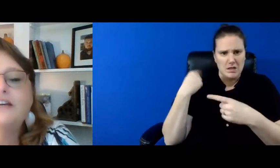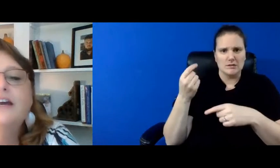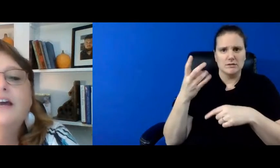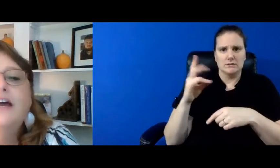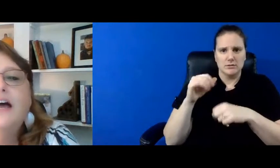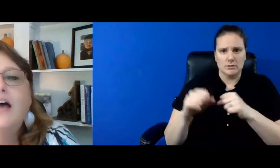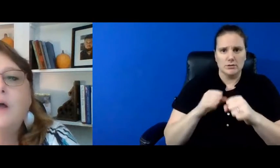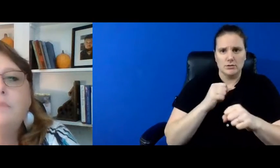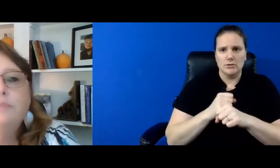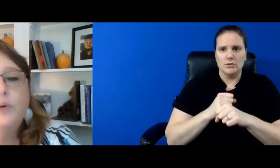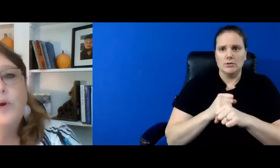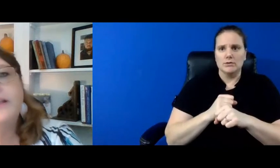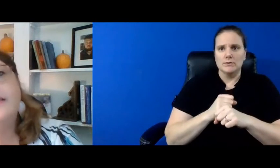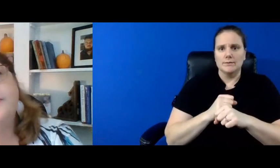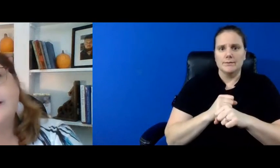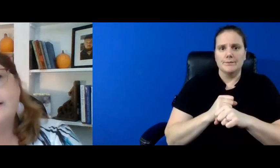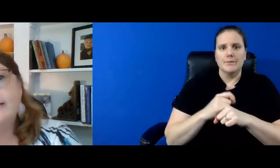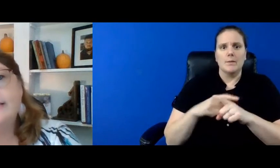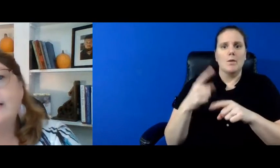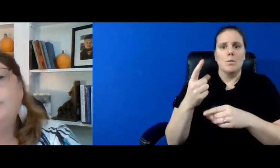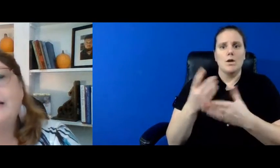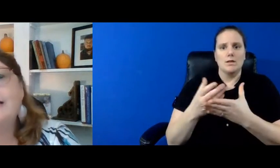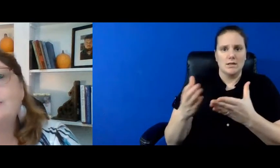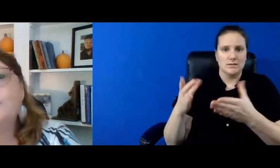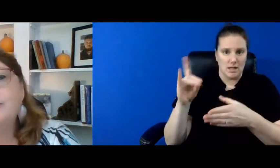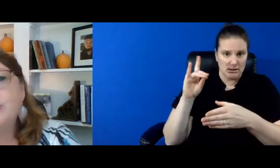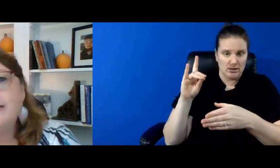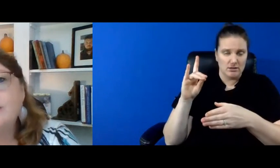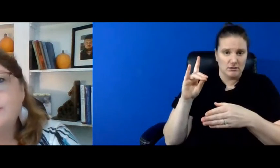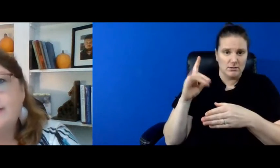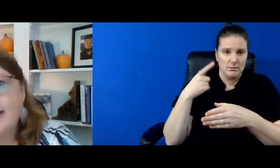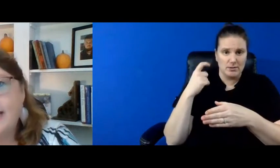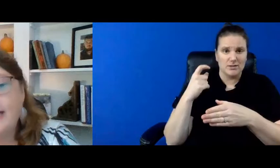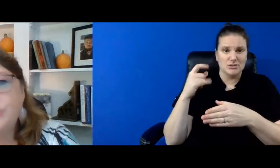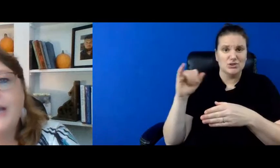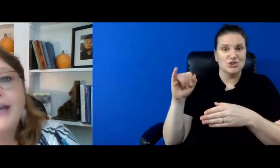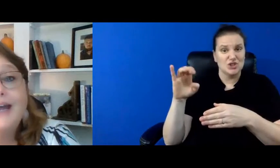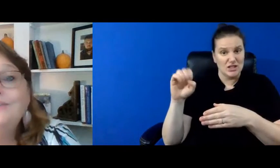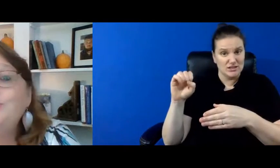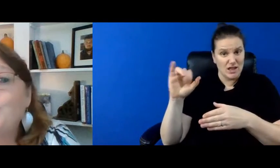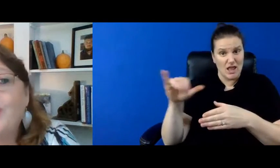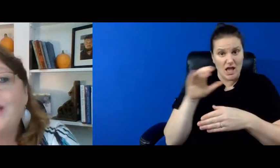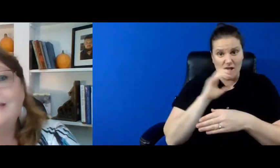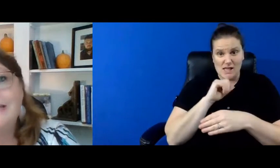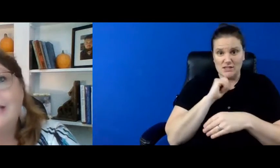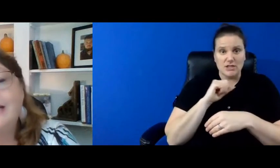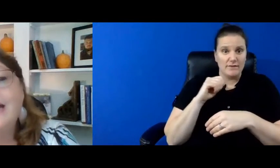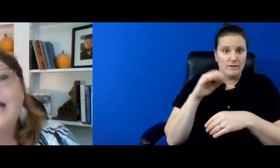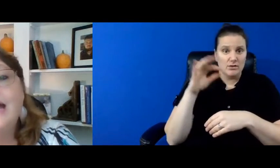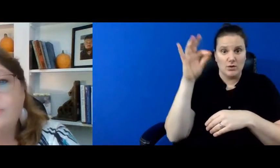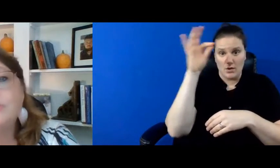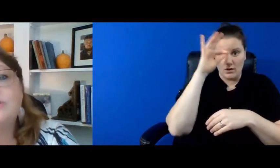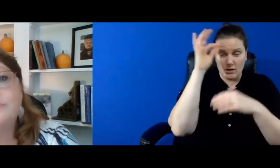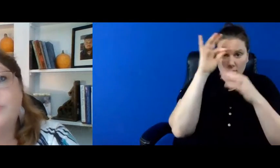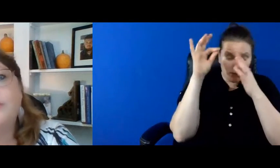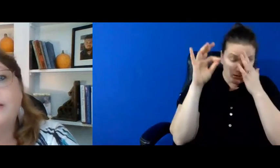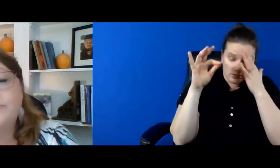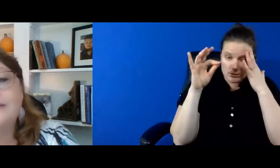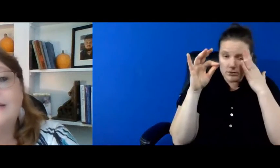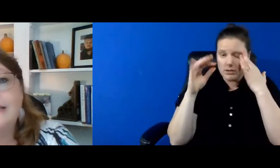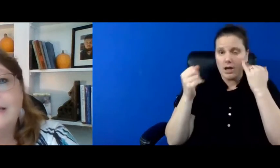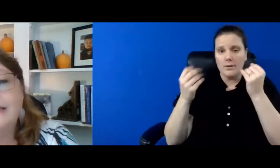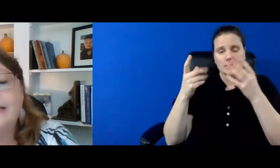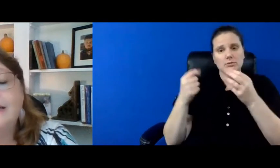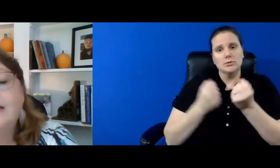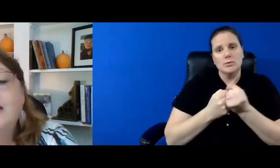years but one of the things i did because when jesse was that age i had no idea how much support